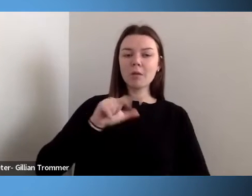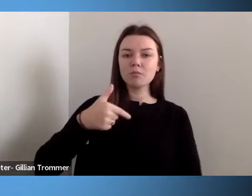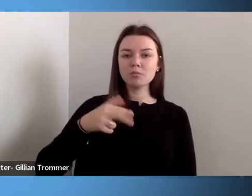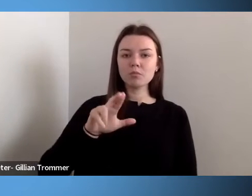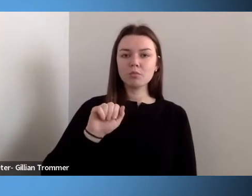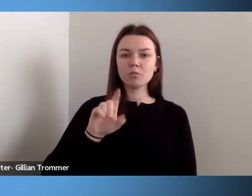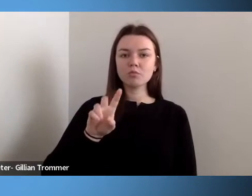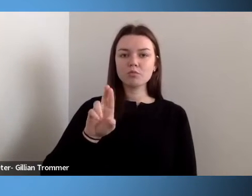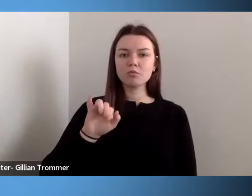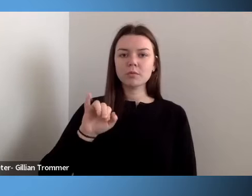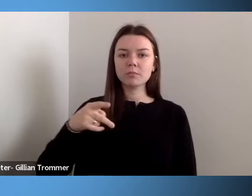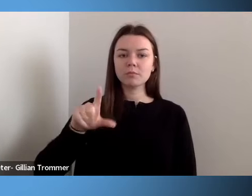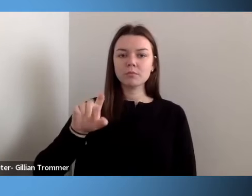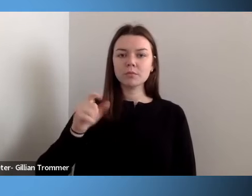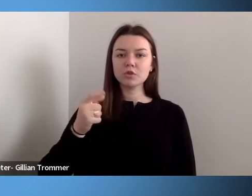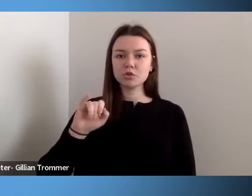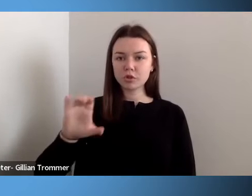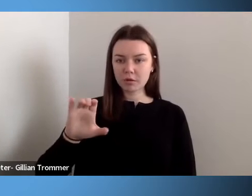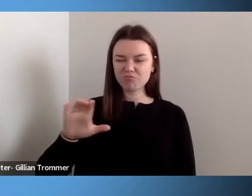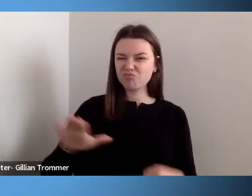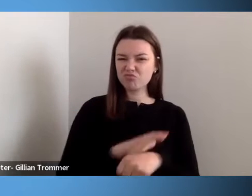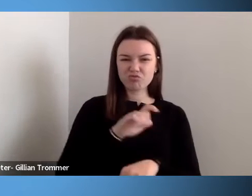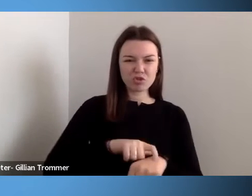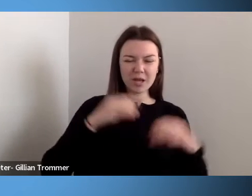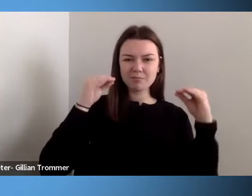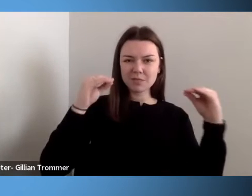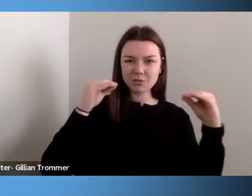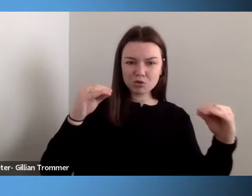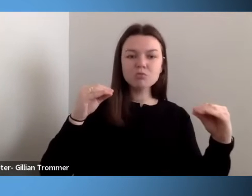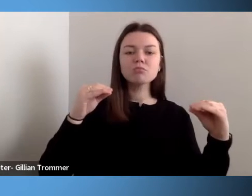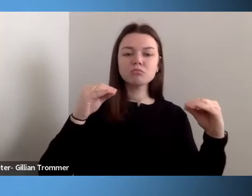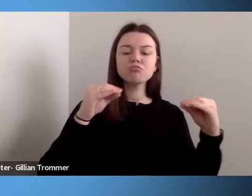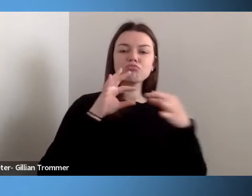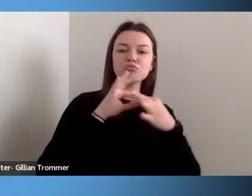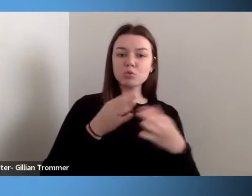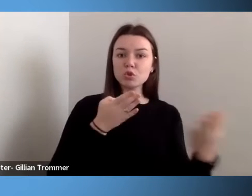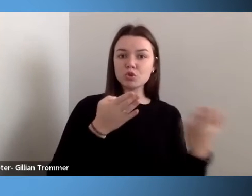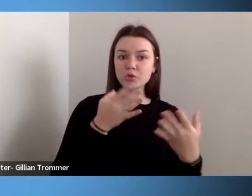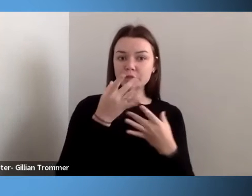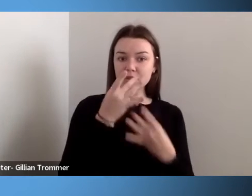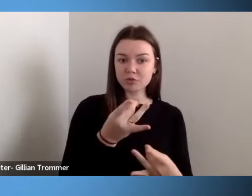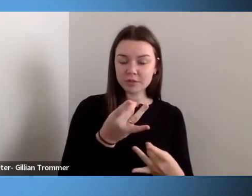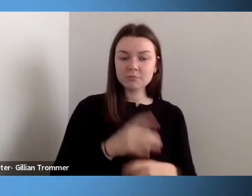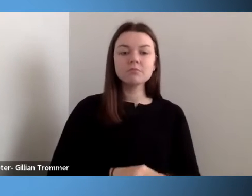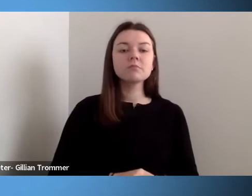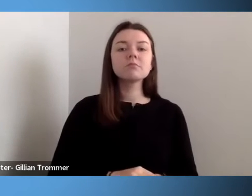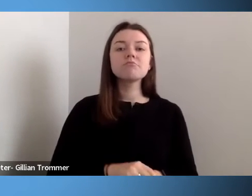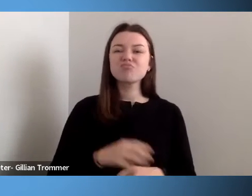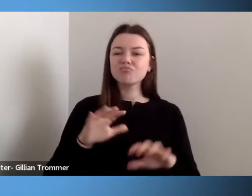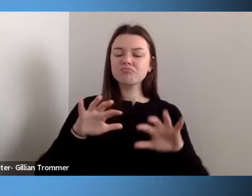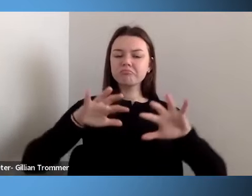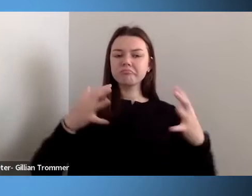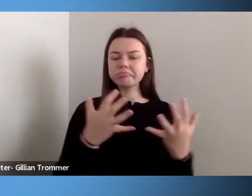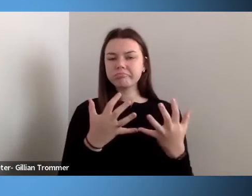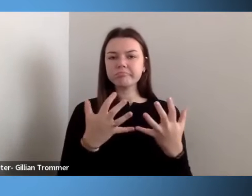My teaching, research, and service interests evolves around workforce inclusion and the abilities